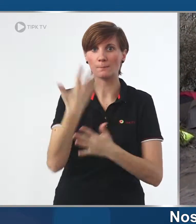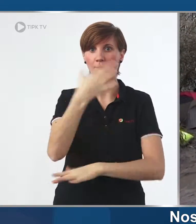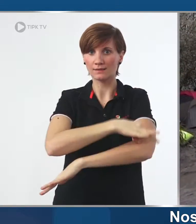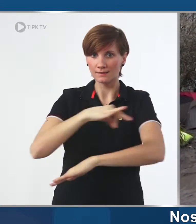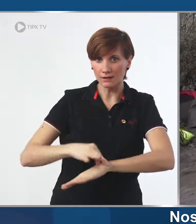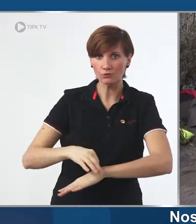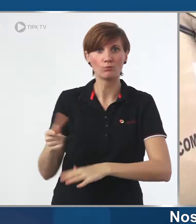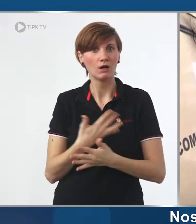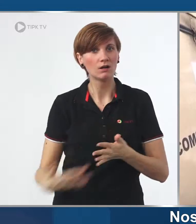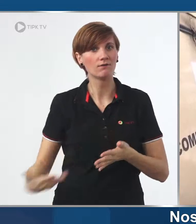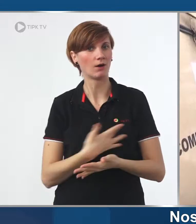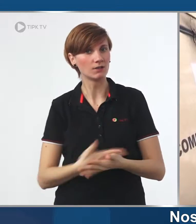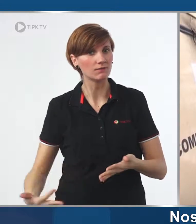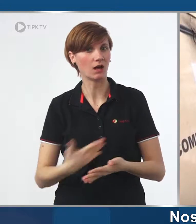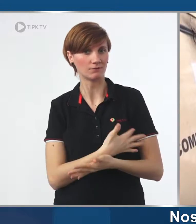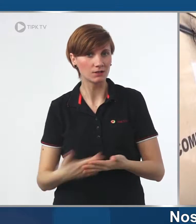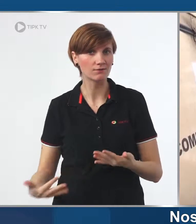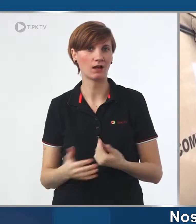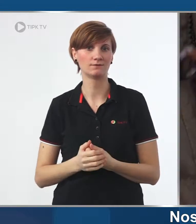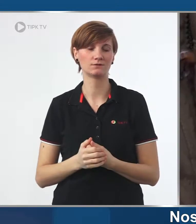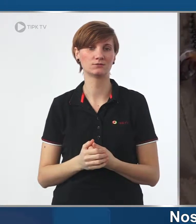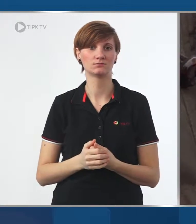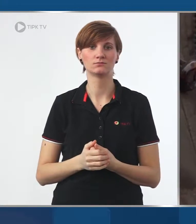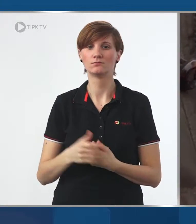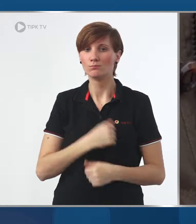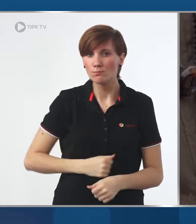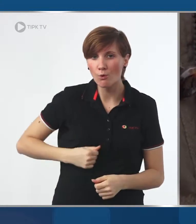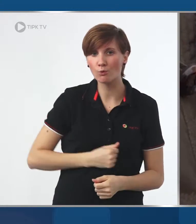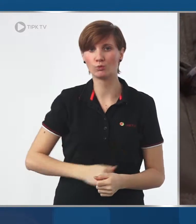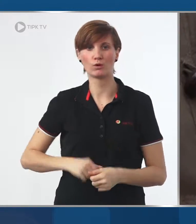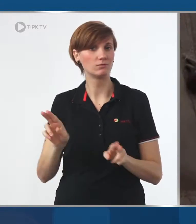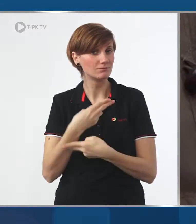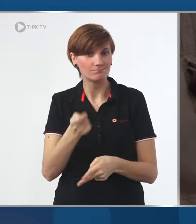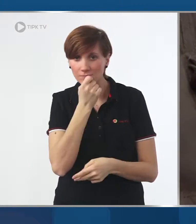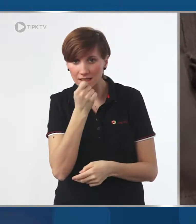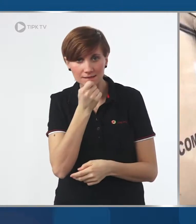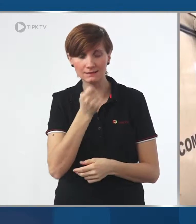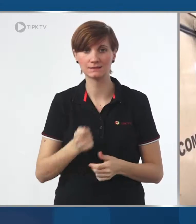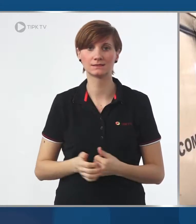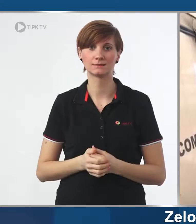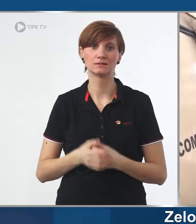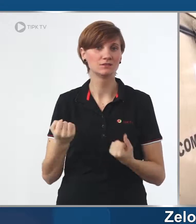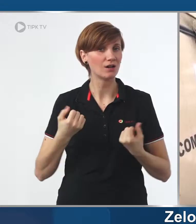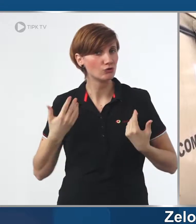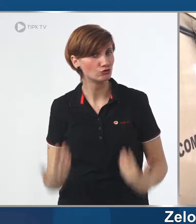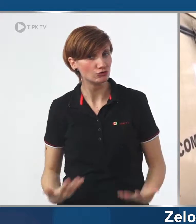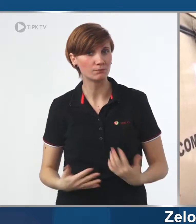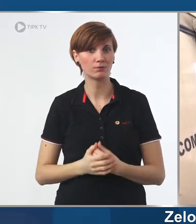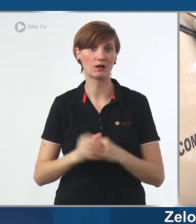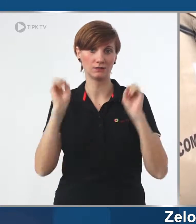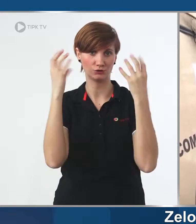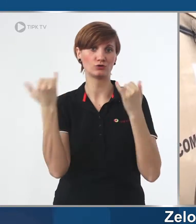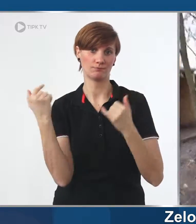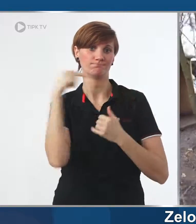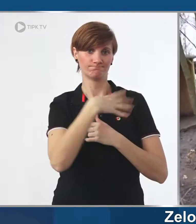She's one month and one week pregnant and she's bleeding and she's sick and she can't eat. She's in a very bad